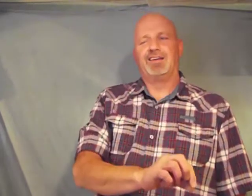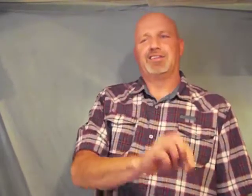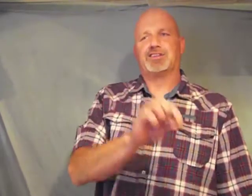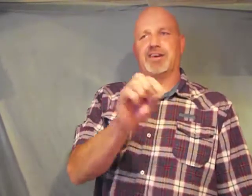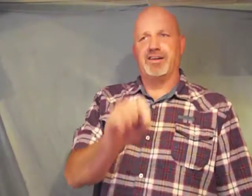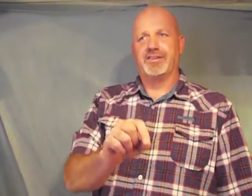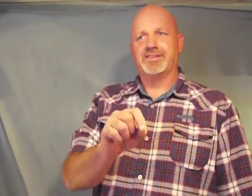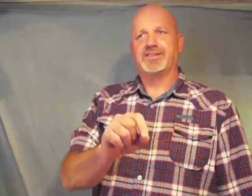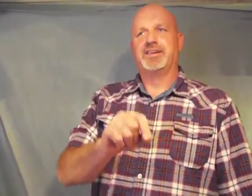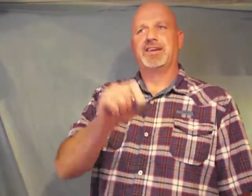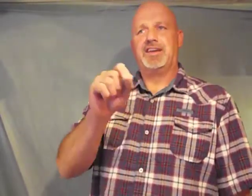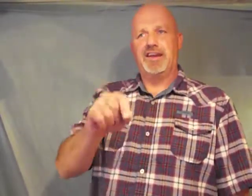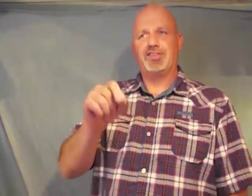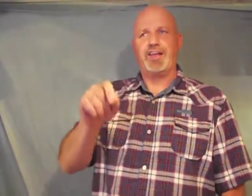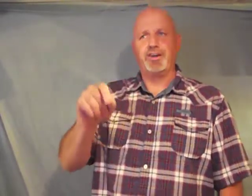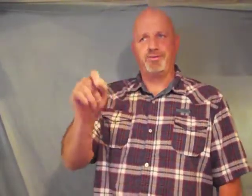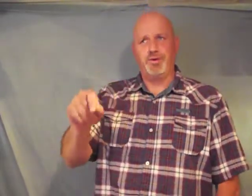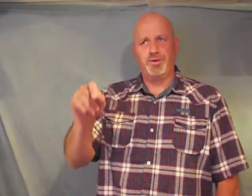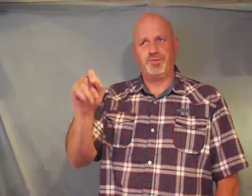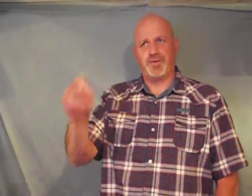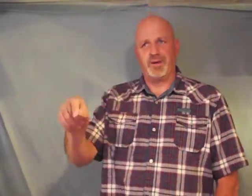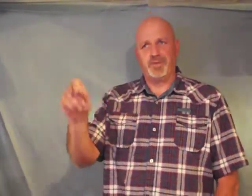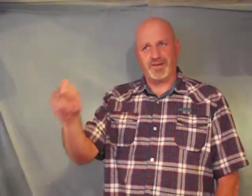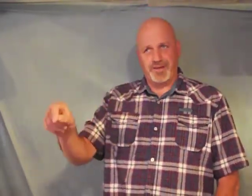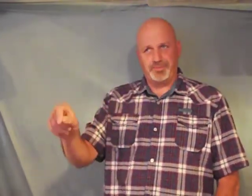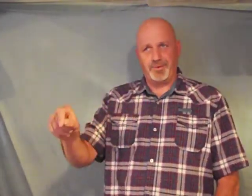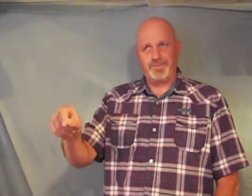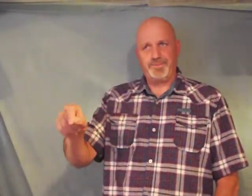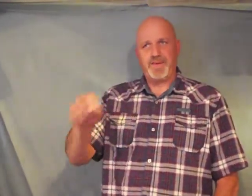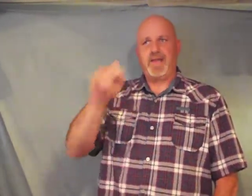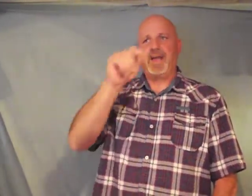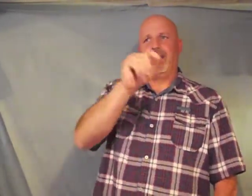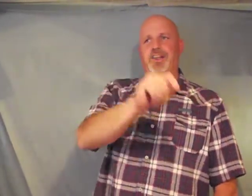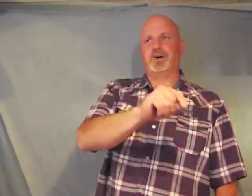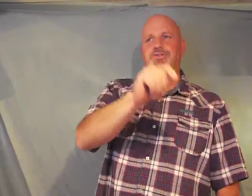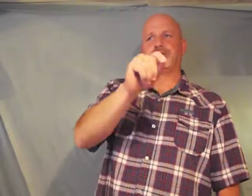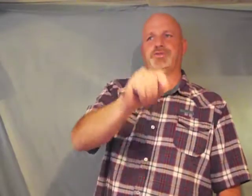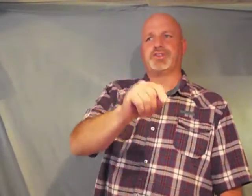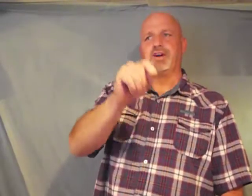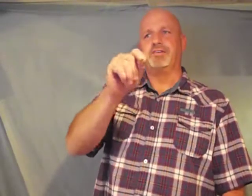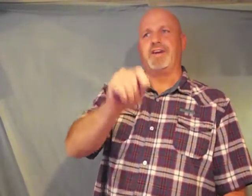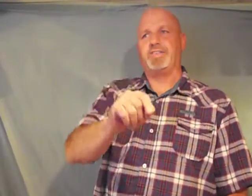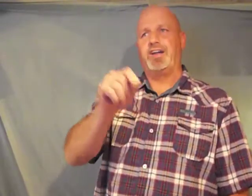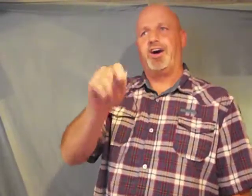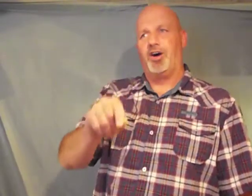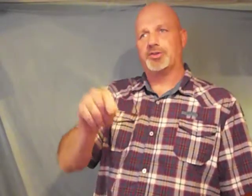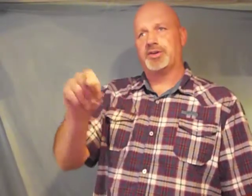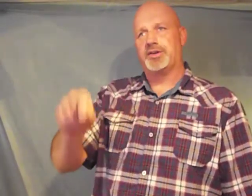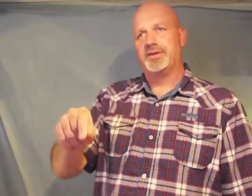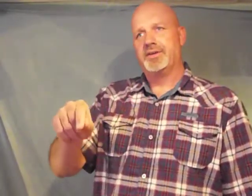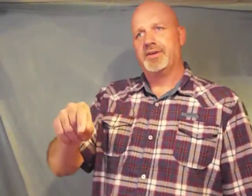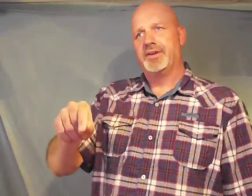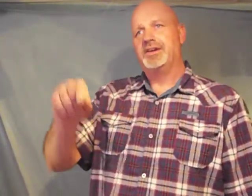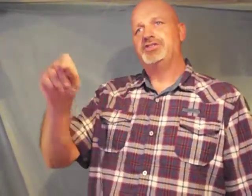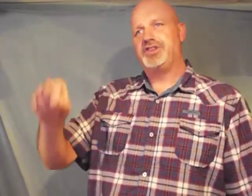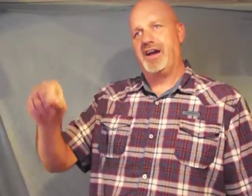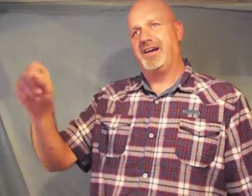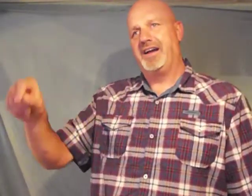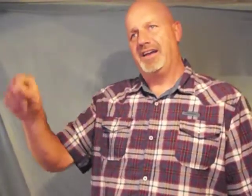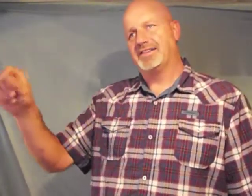service get their food from the temple and those who serve at the altar share in the